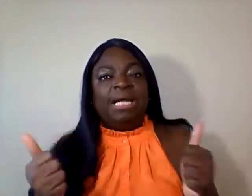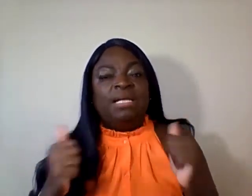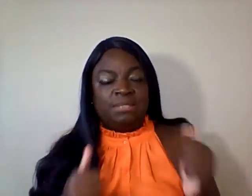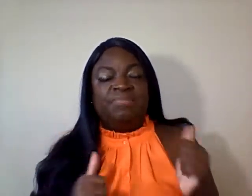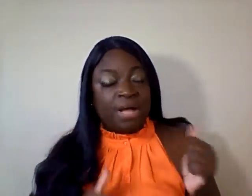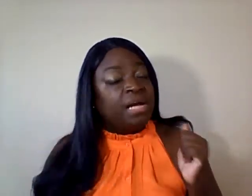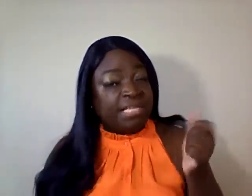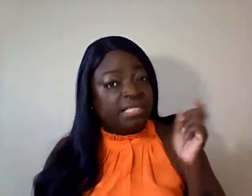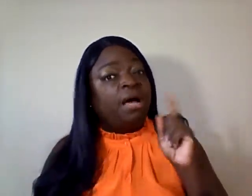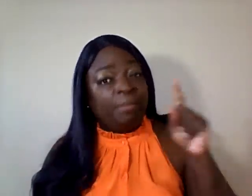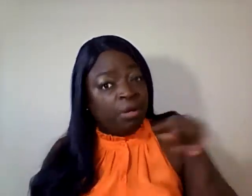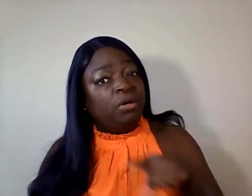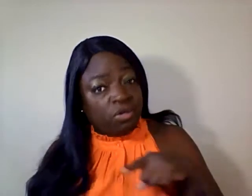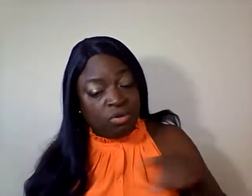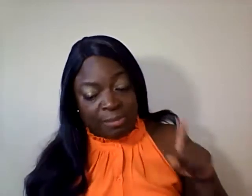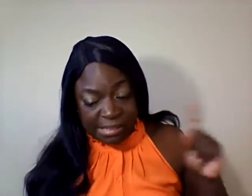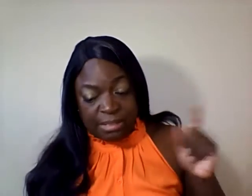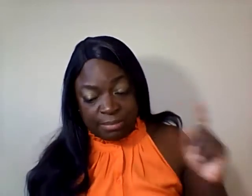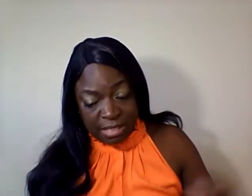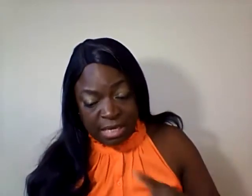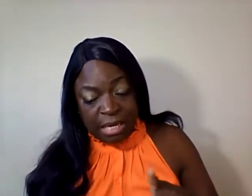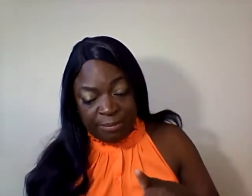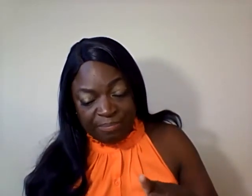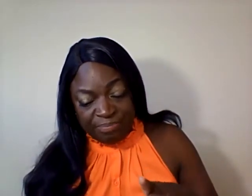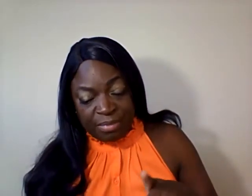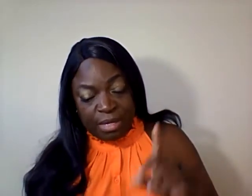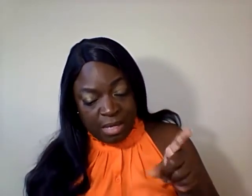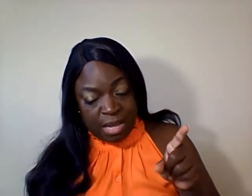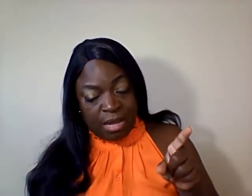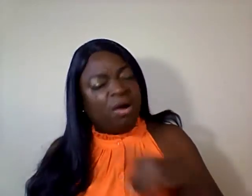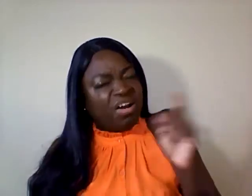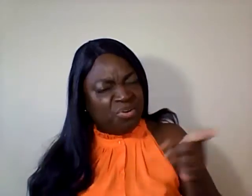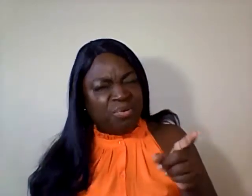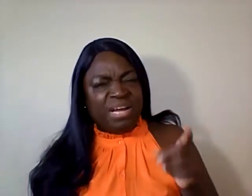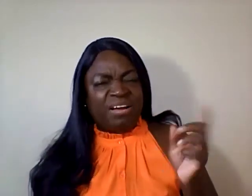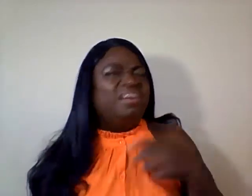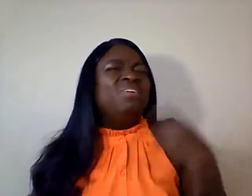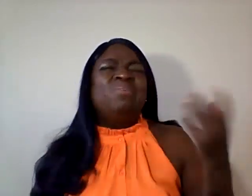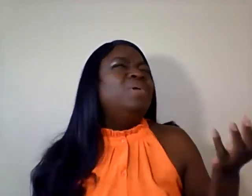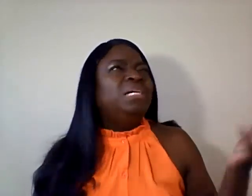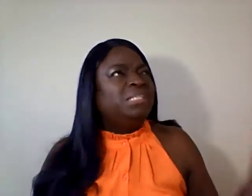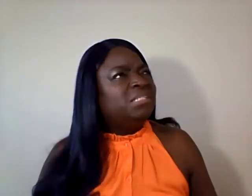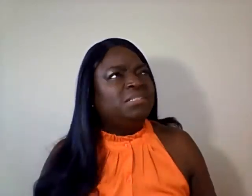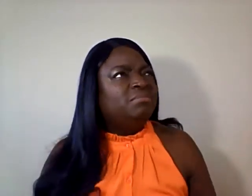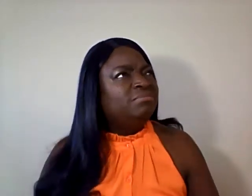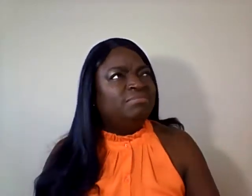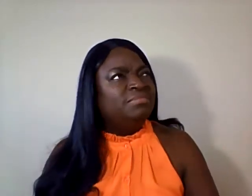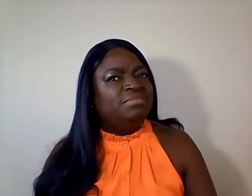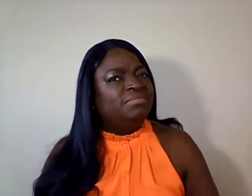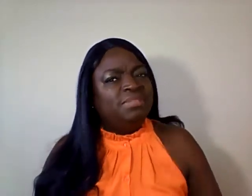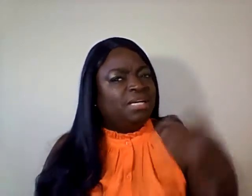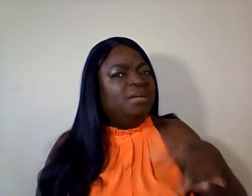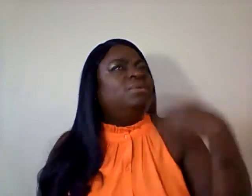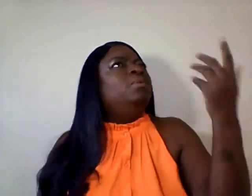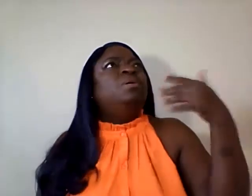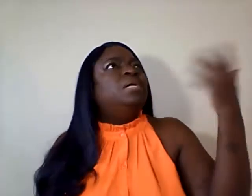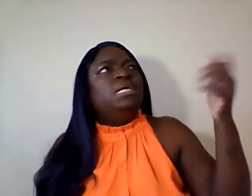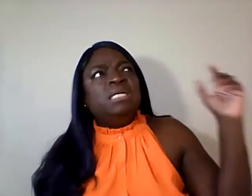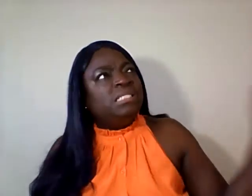have some fire. Cause I'm gonna cook me something to eat. Yeah. Are you weird? Of course. Of course. Plus.